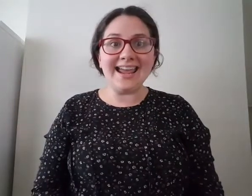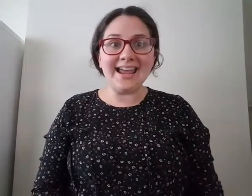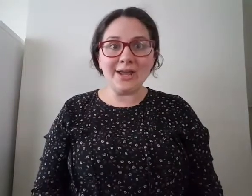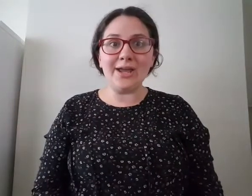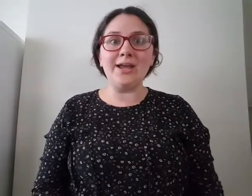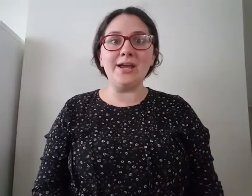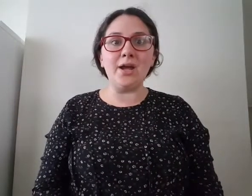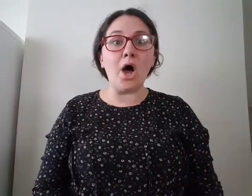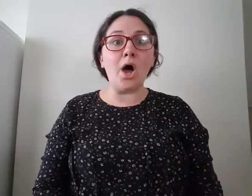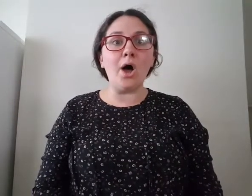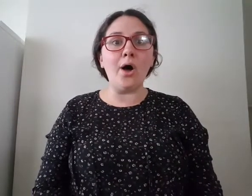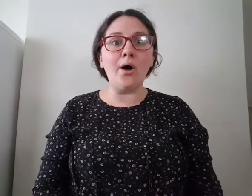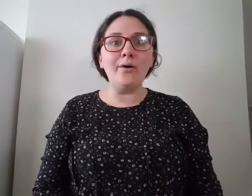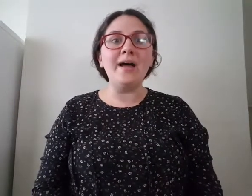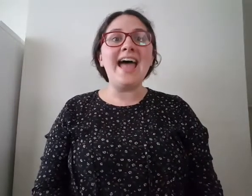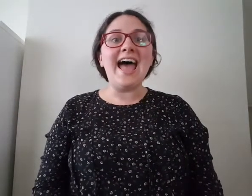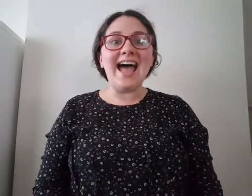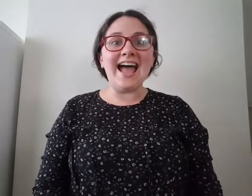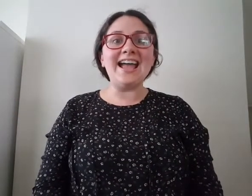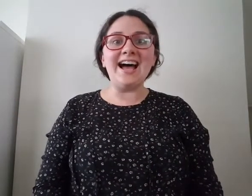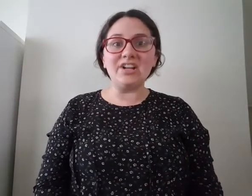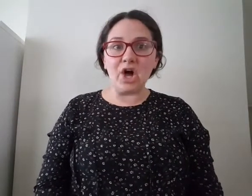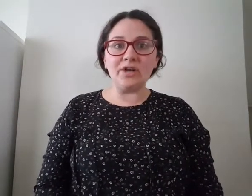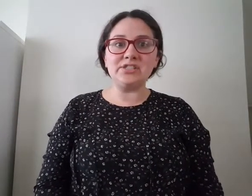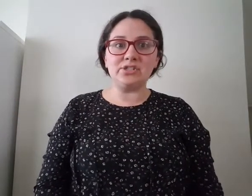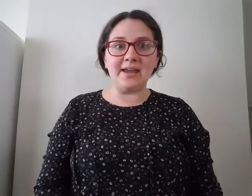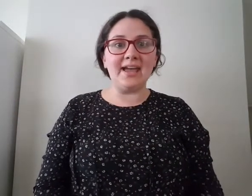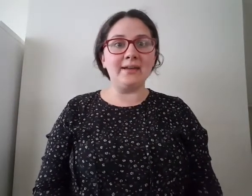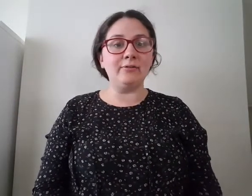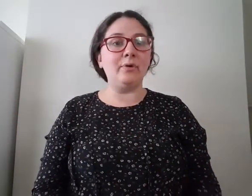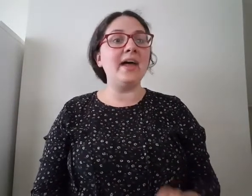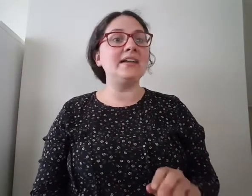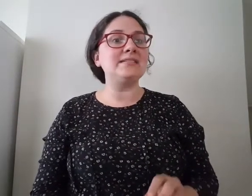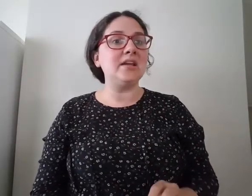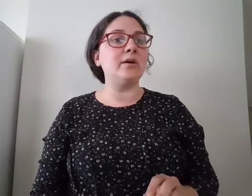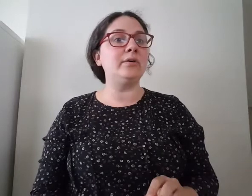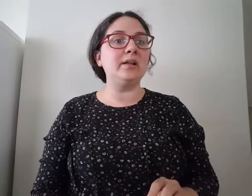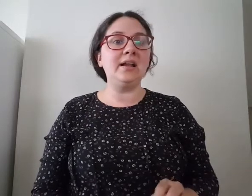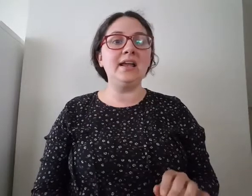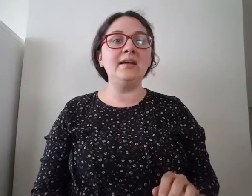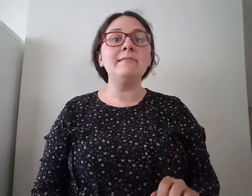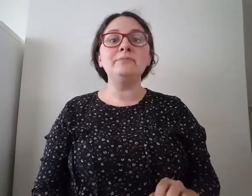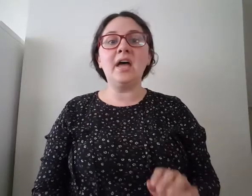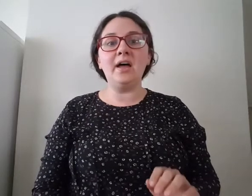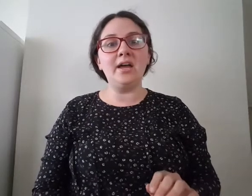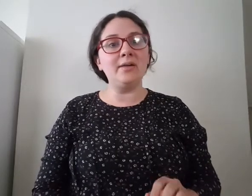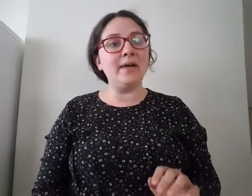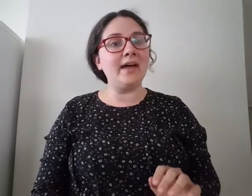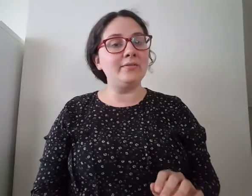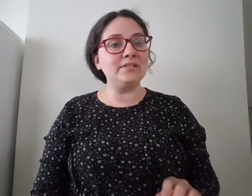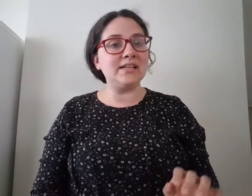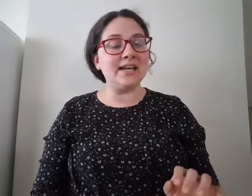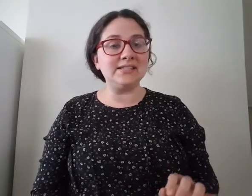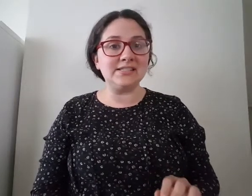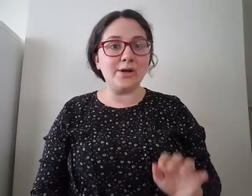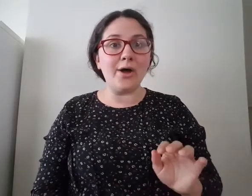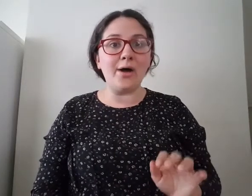A young Austrian went yodelling on a mountain so